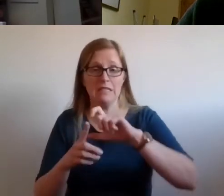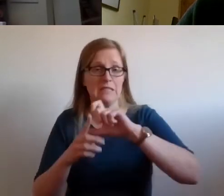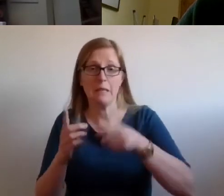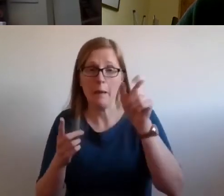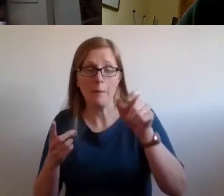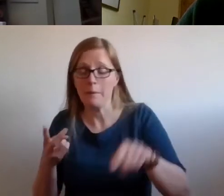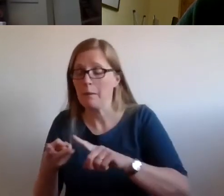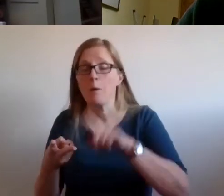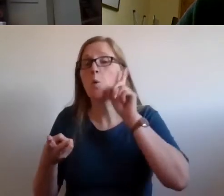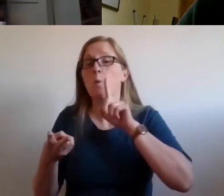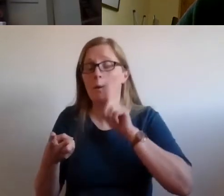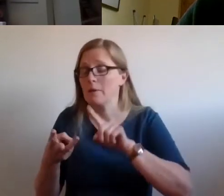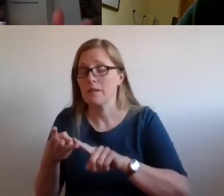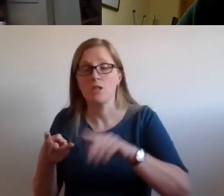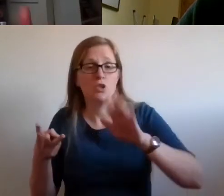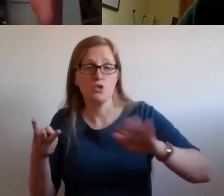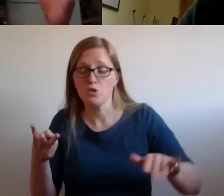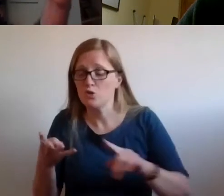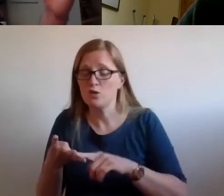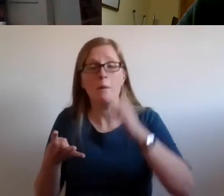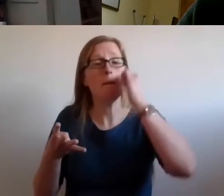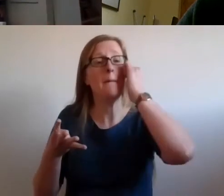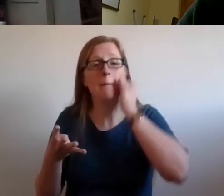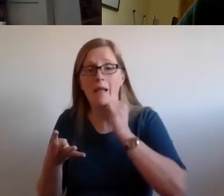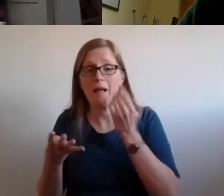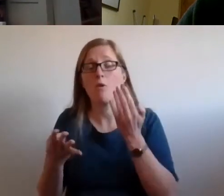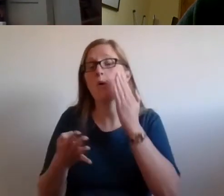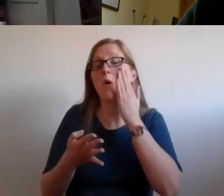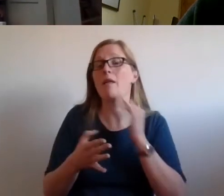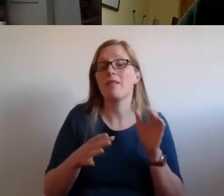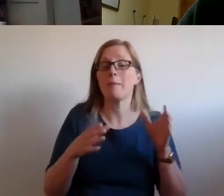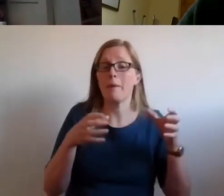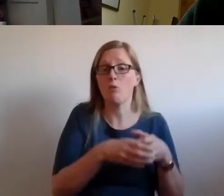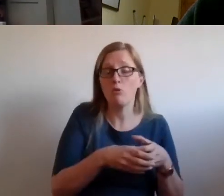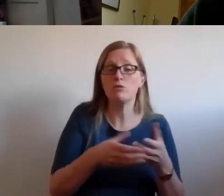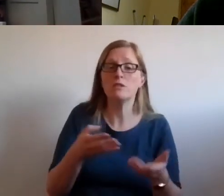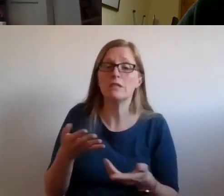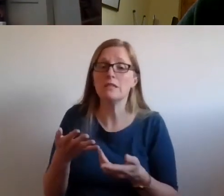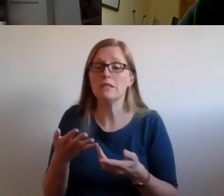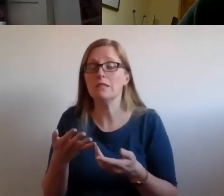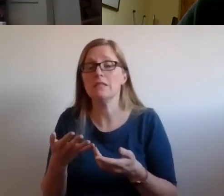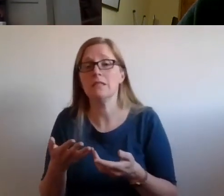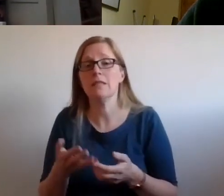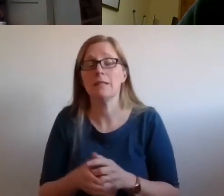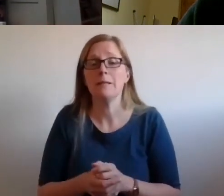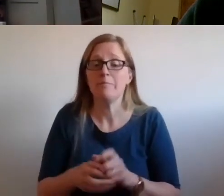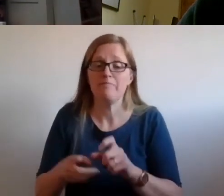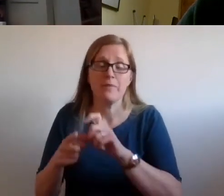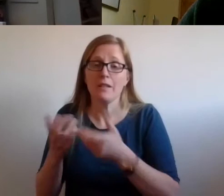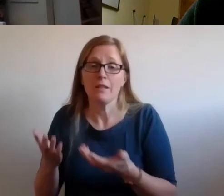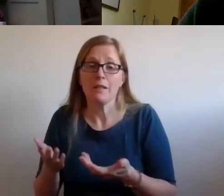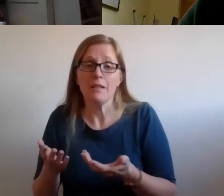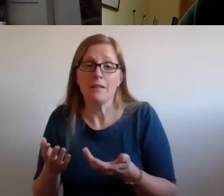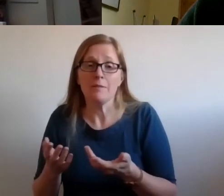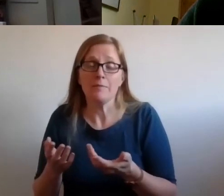LGBTI, older people, it came up everywhere. And so one of the reasons that we recommended